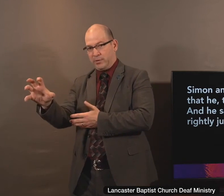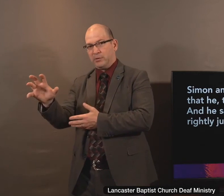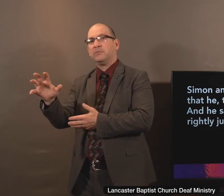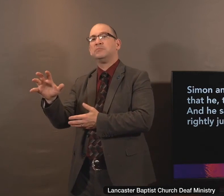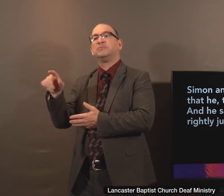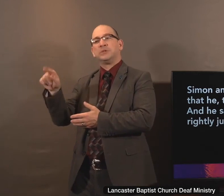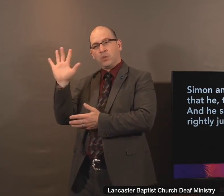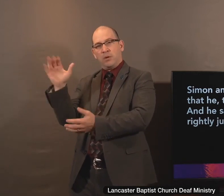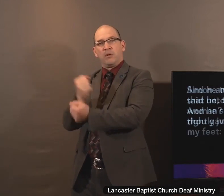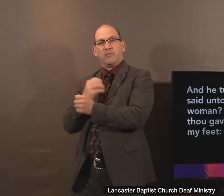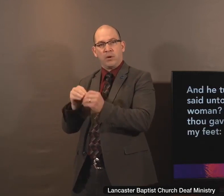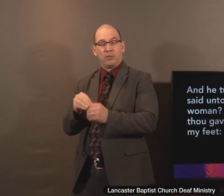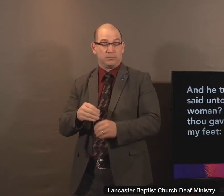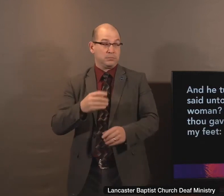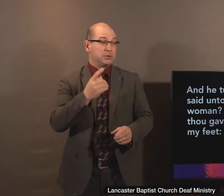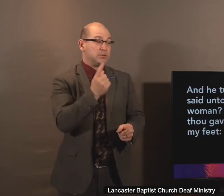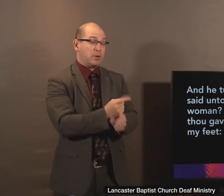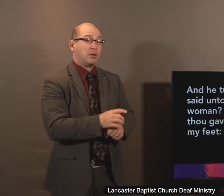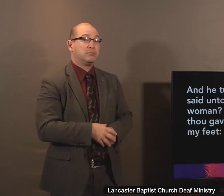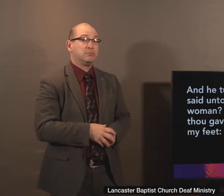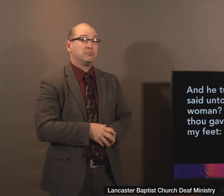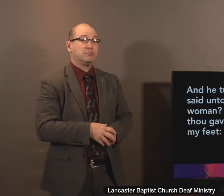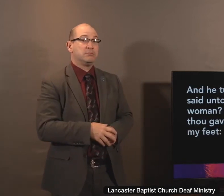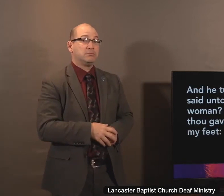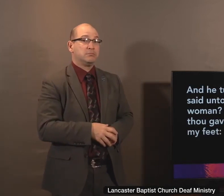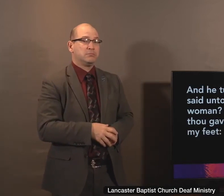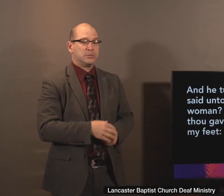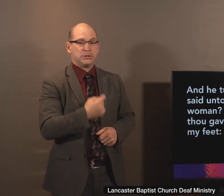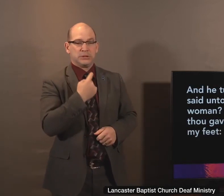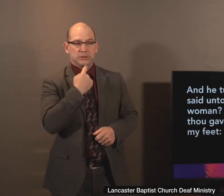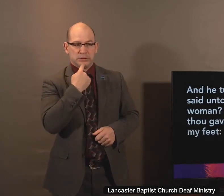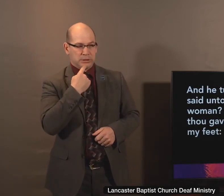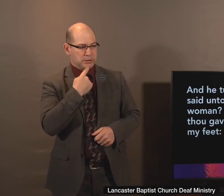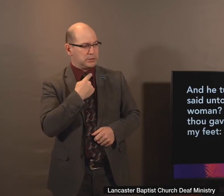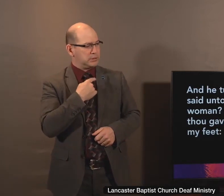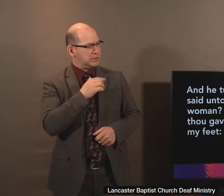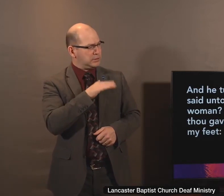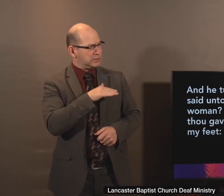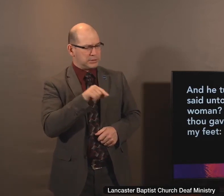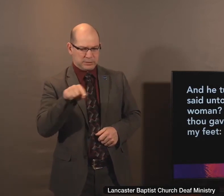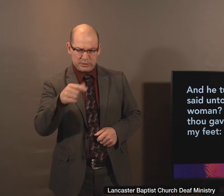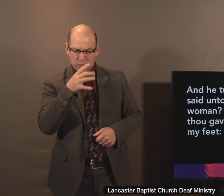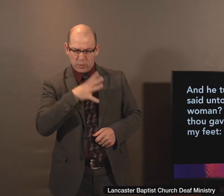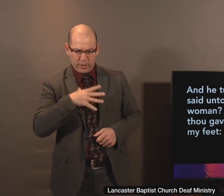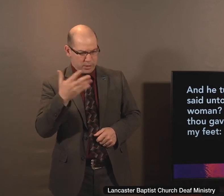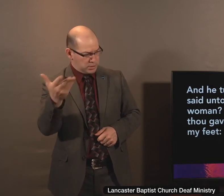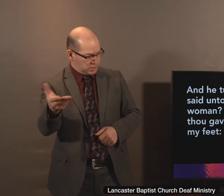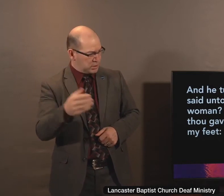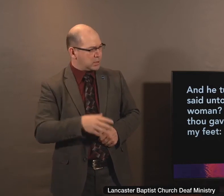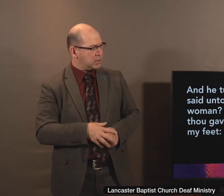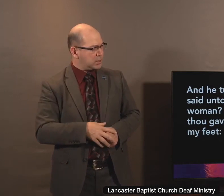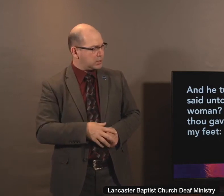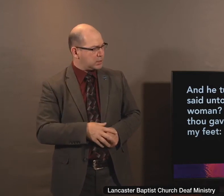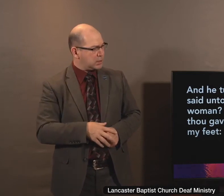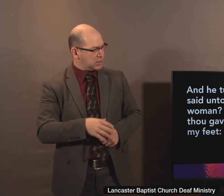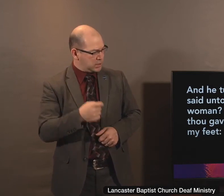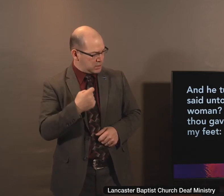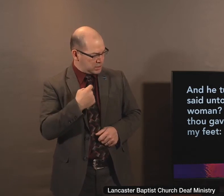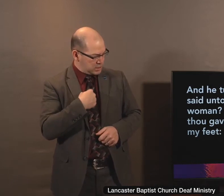Thou hast rightly judged. And he turned to the woman and said unto Simon, Seest thou this woman? I entered into thine